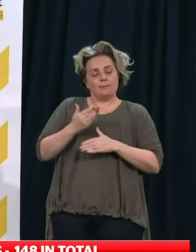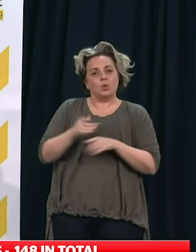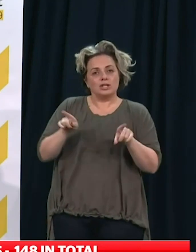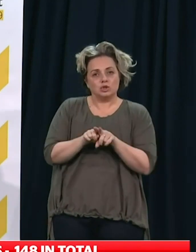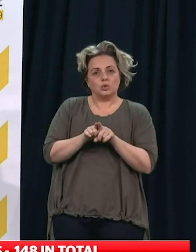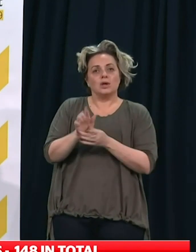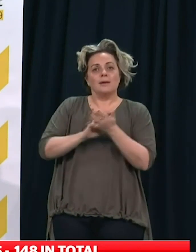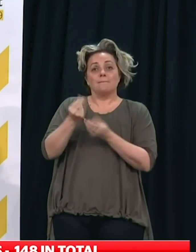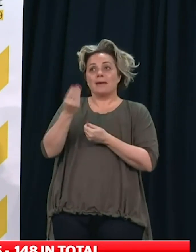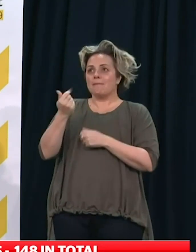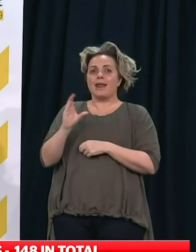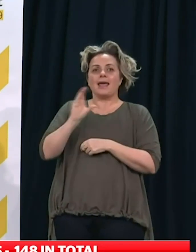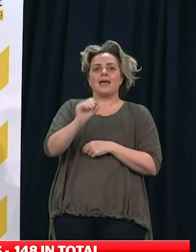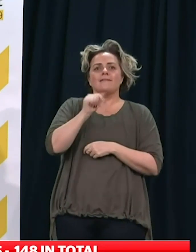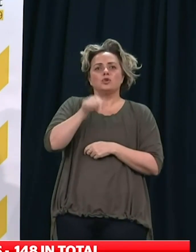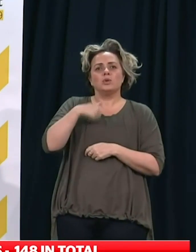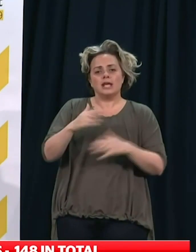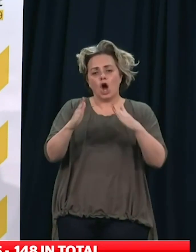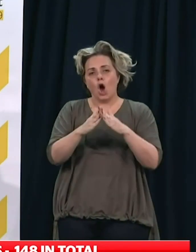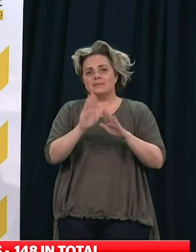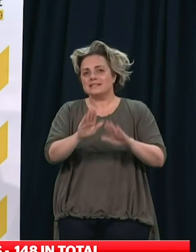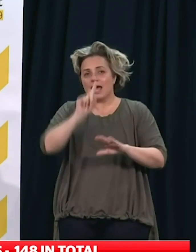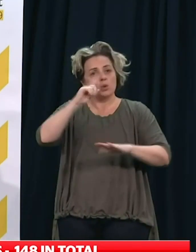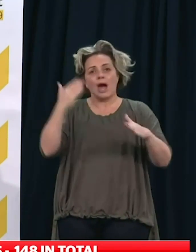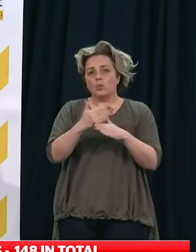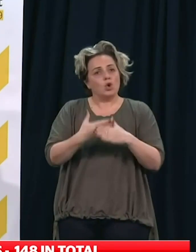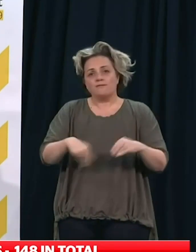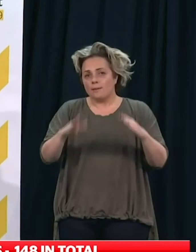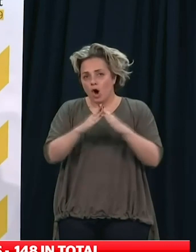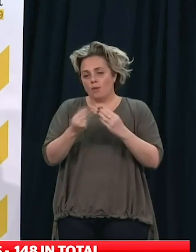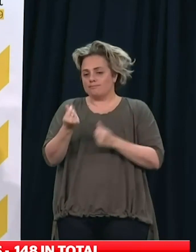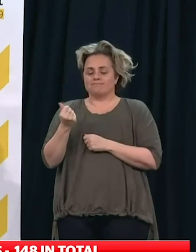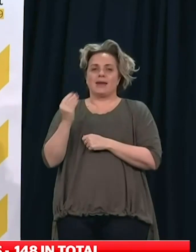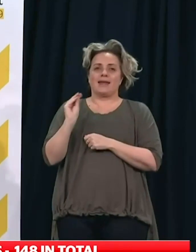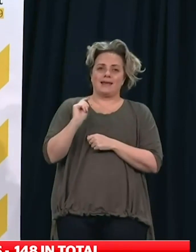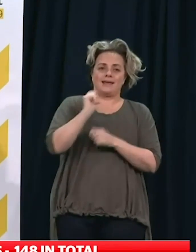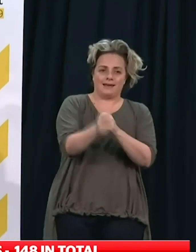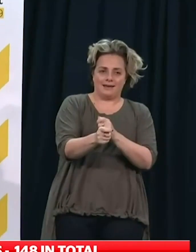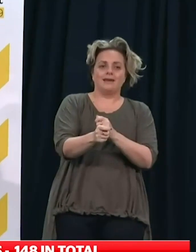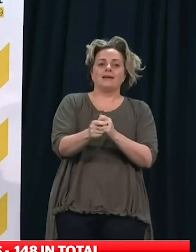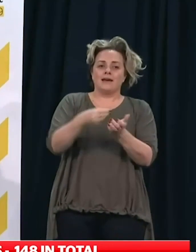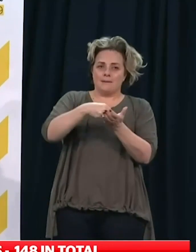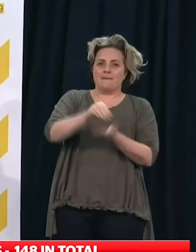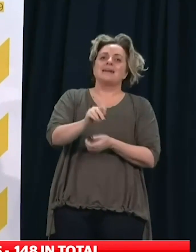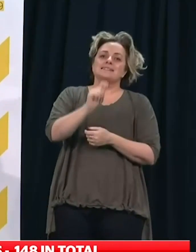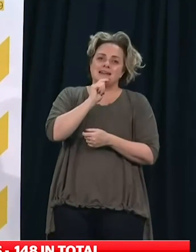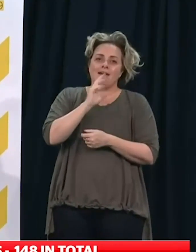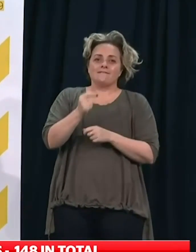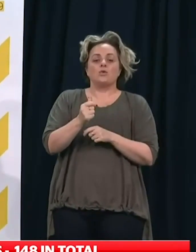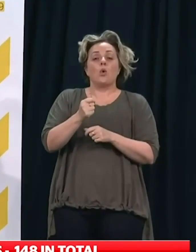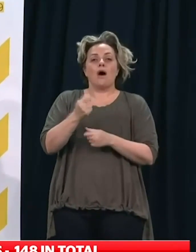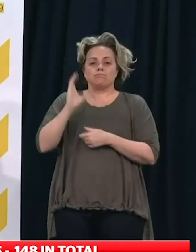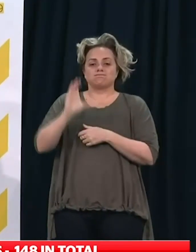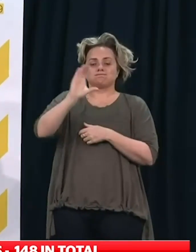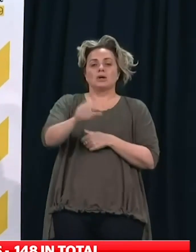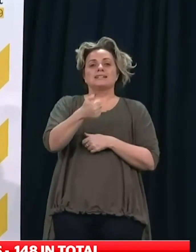employees who need to self-isolate and cannot work from home. The support is paid as a lump sum for a two-week period of